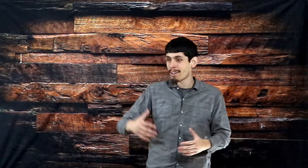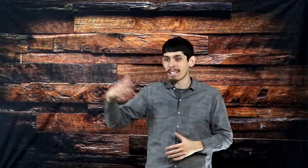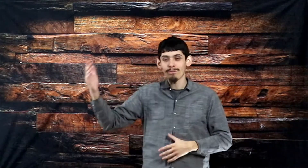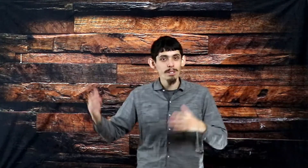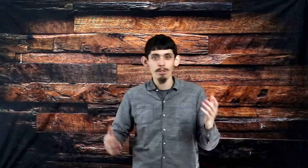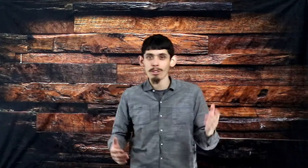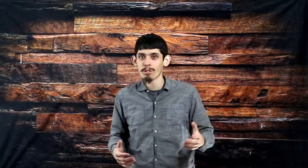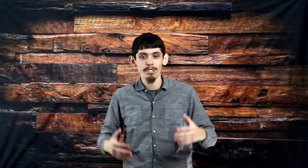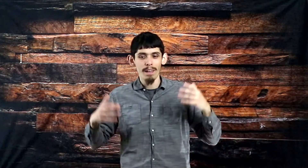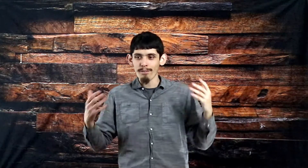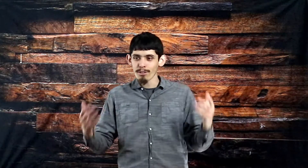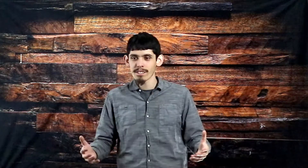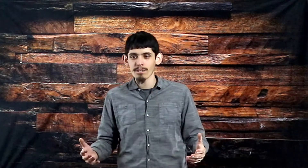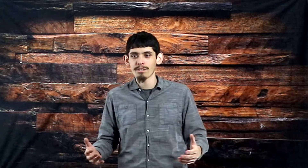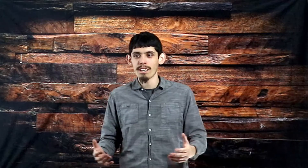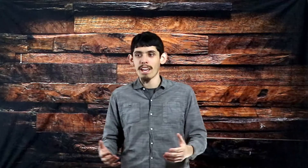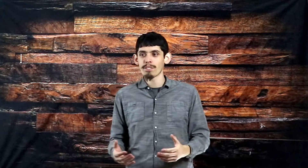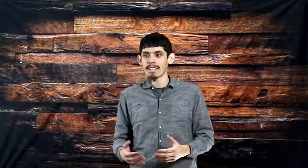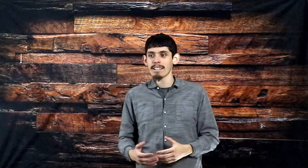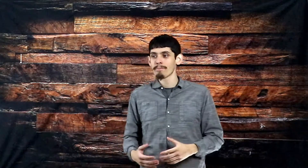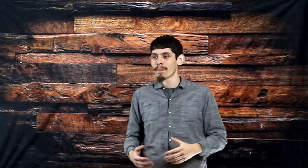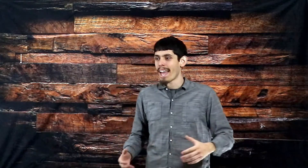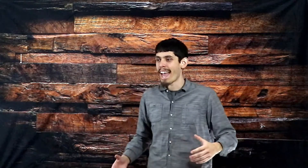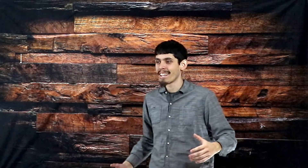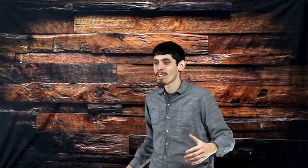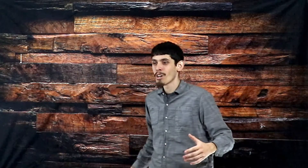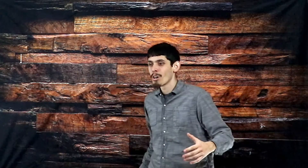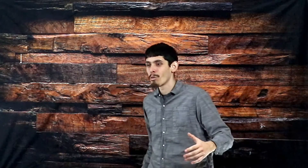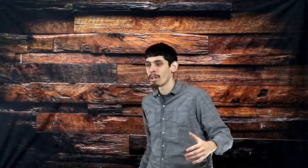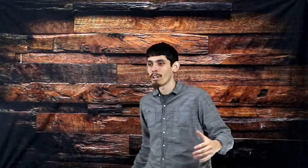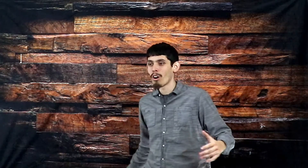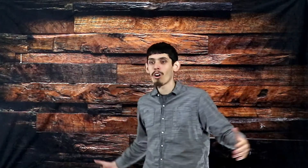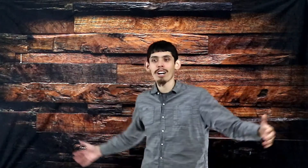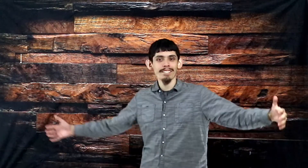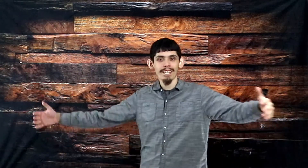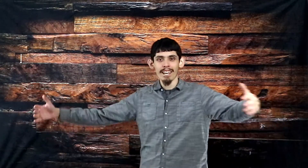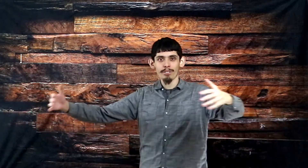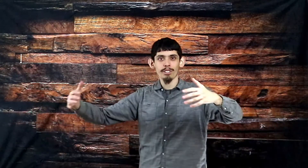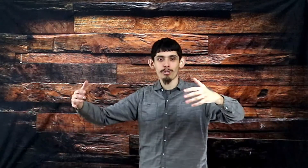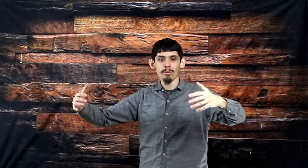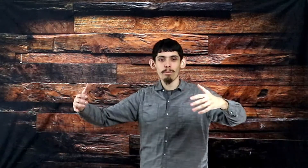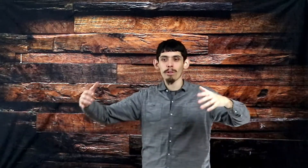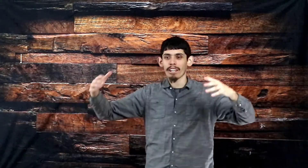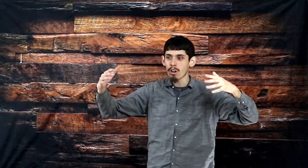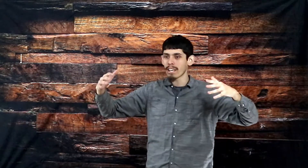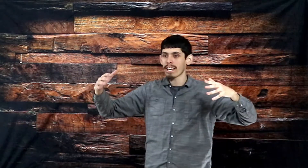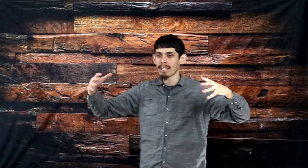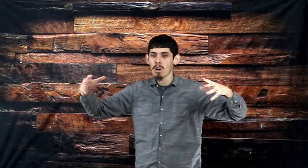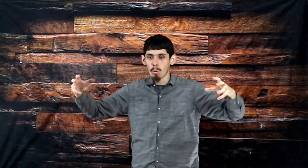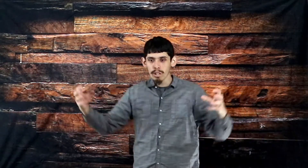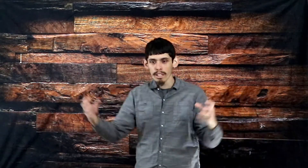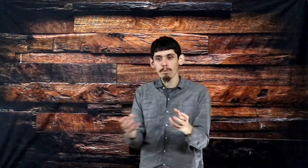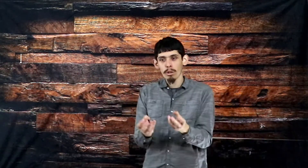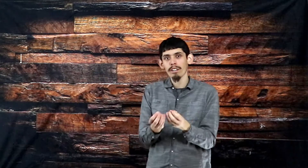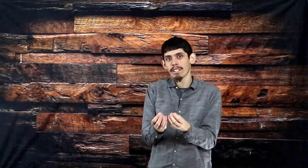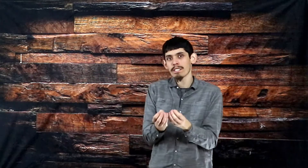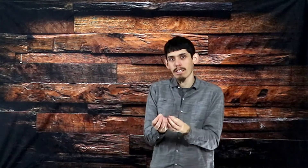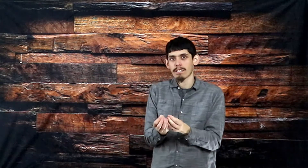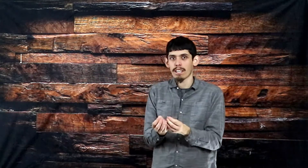evening and morning worship every single, every day. And we all got together in a group and we're like, okay, we're going to work on this list together.